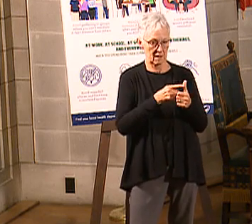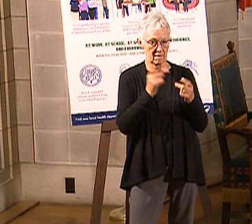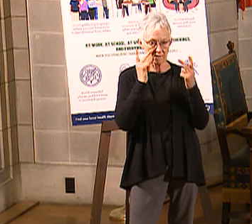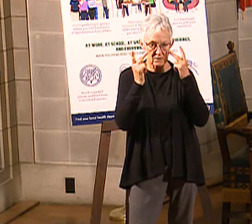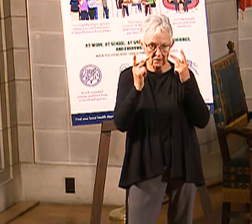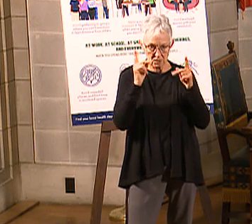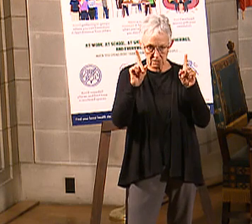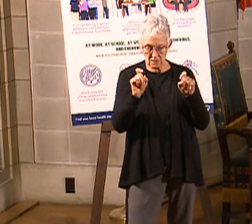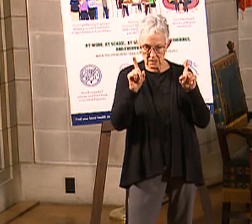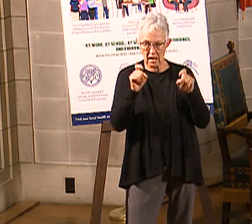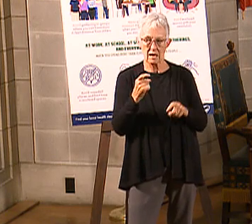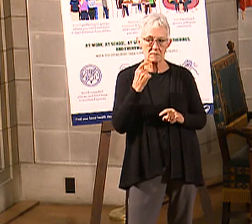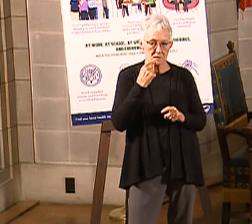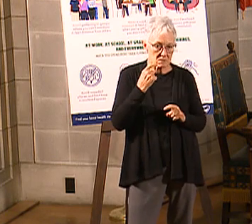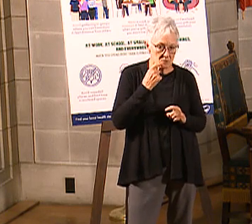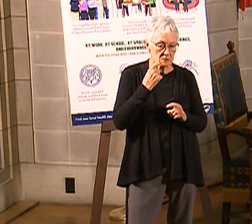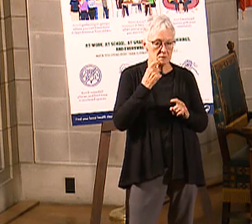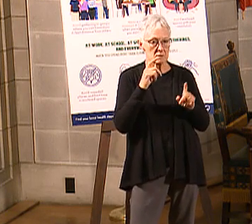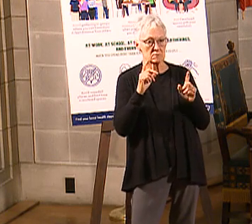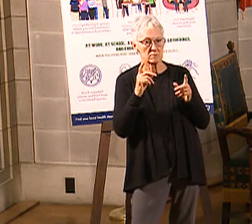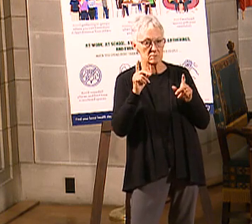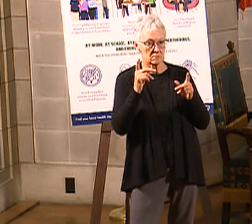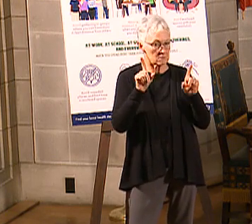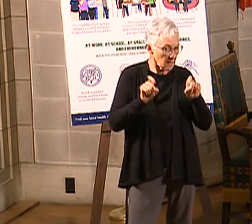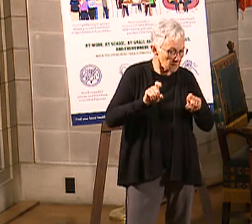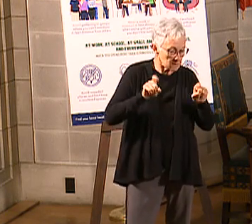services, and over-the-counter medications.